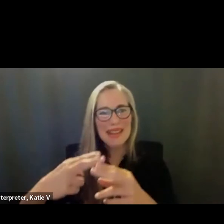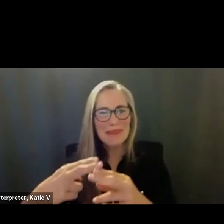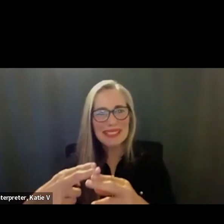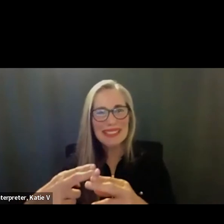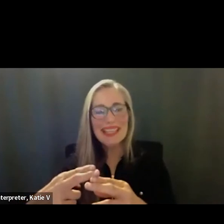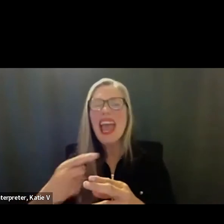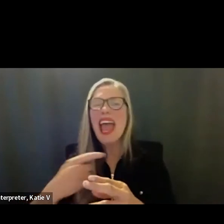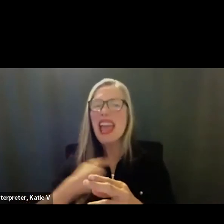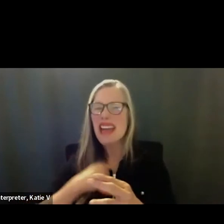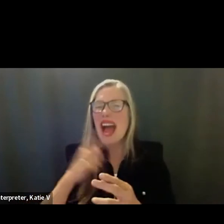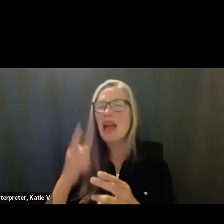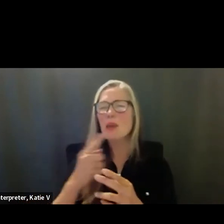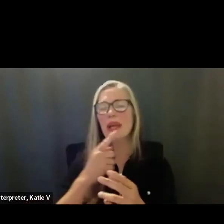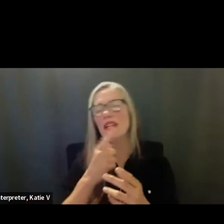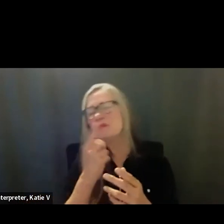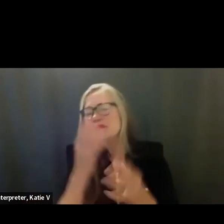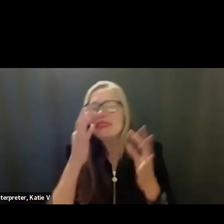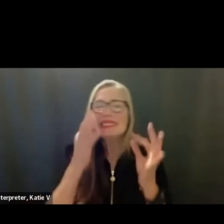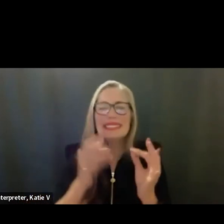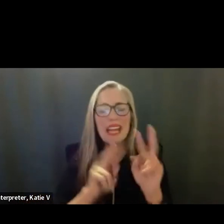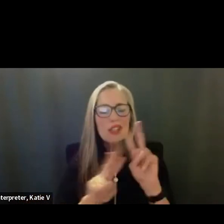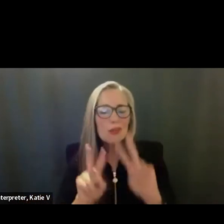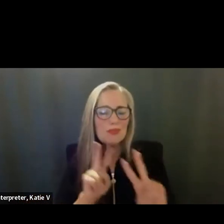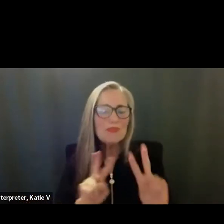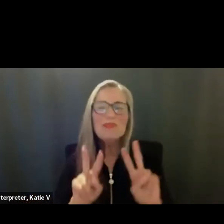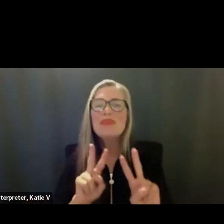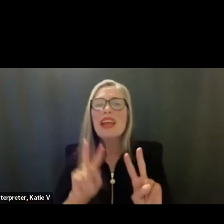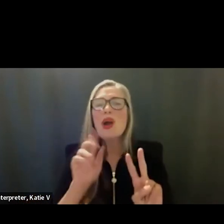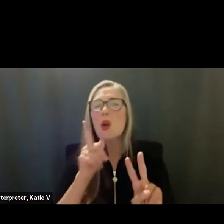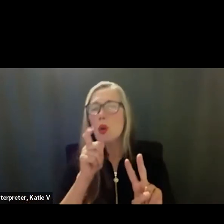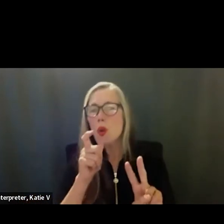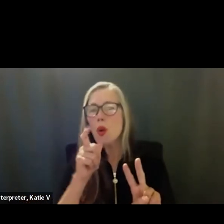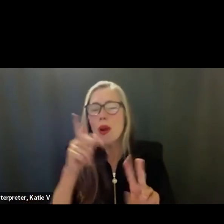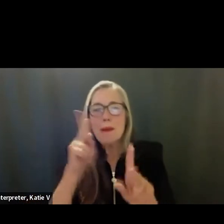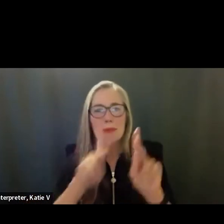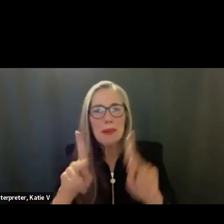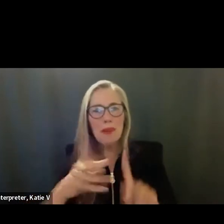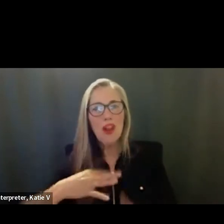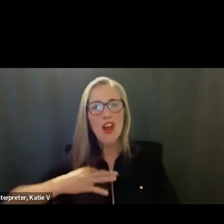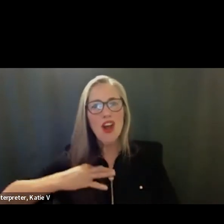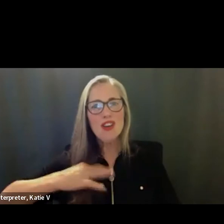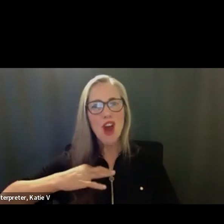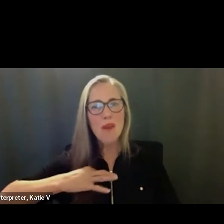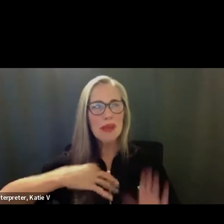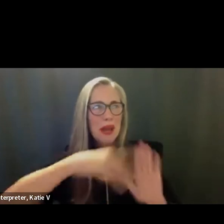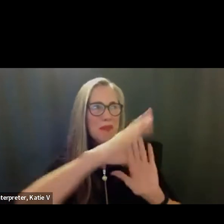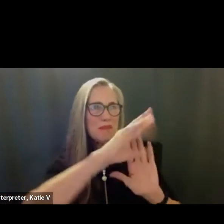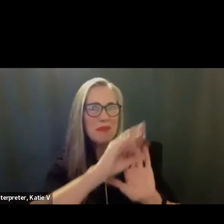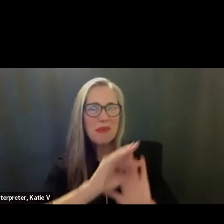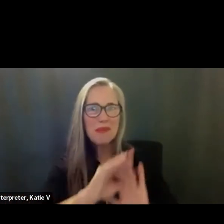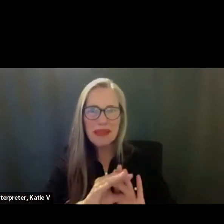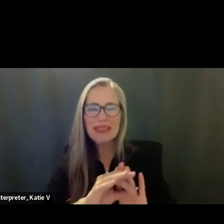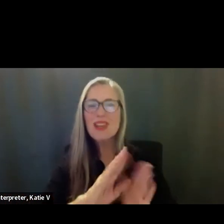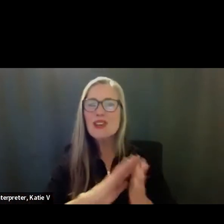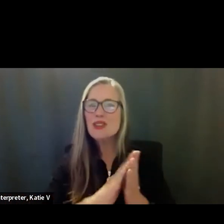do is I'll continue to curate those nominations, share some of these in the board meeting. But I'll also make sure that they're in our main web page